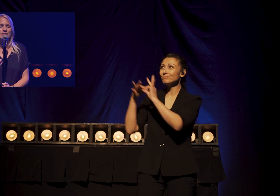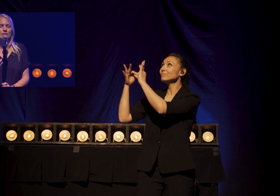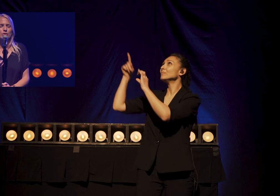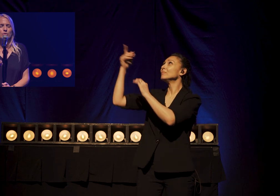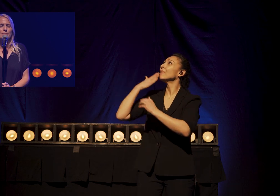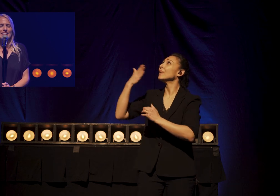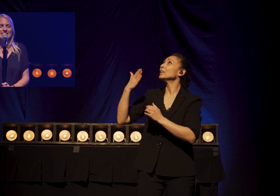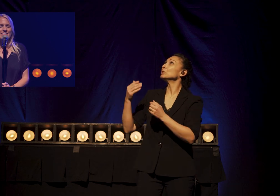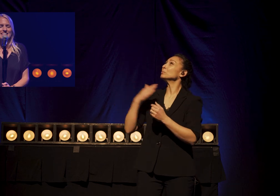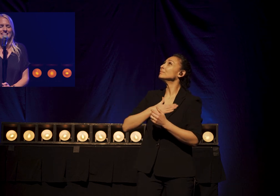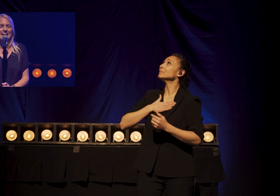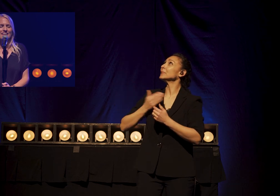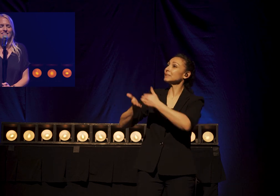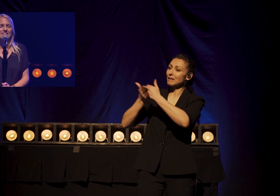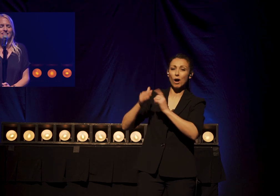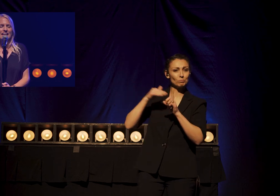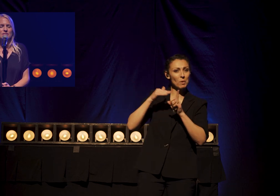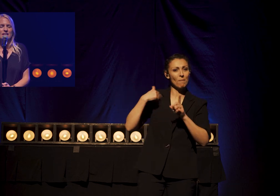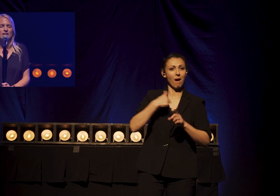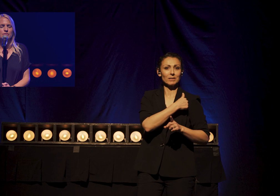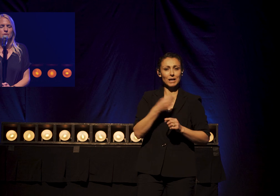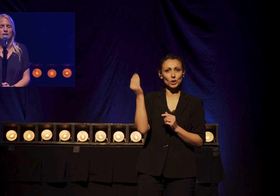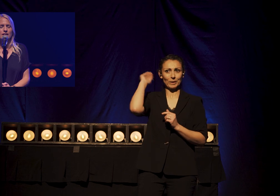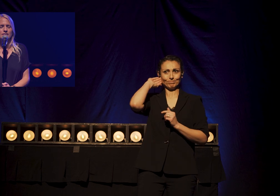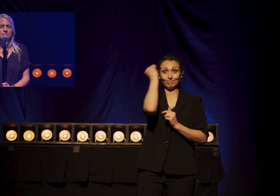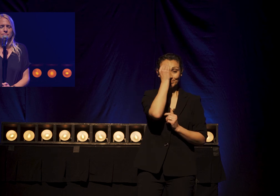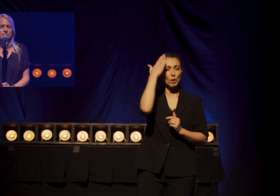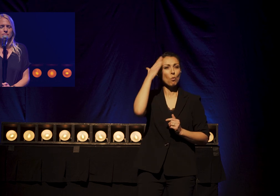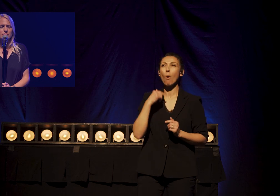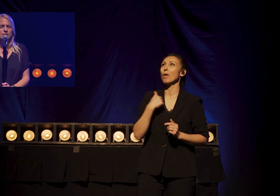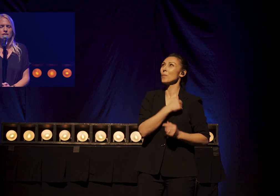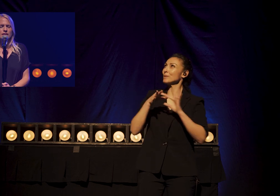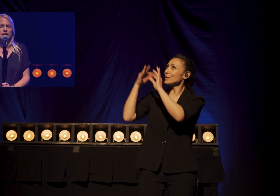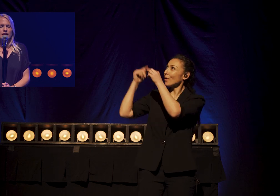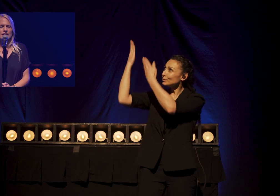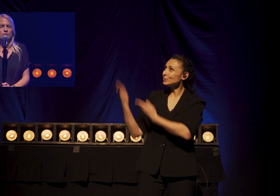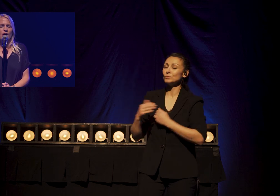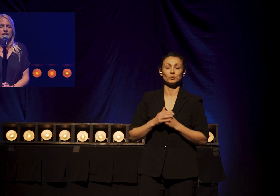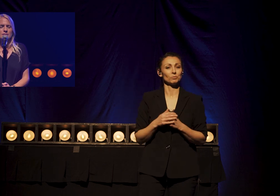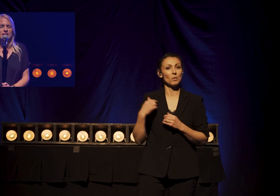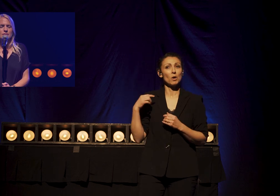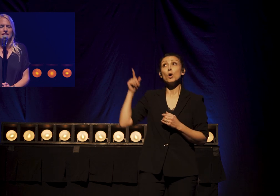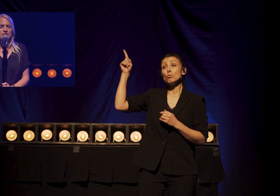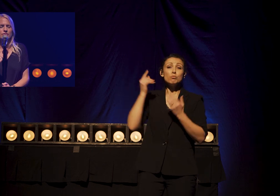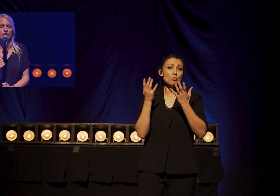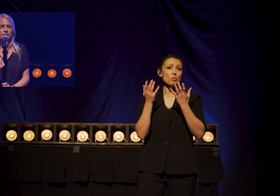Will you remind us of that today As we hear from your word As you call us to be imitators of you